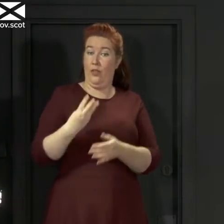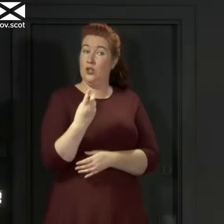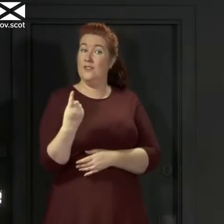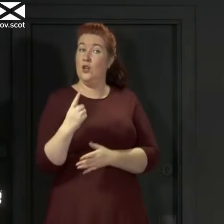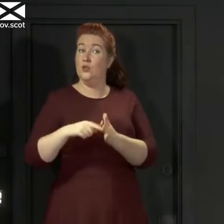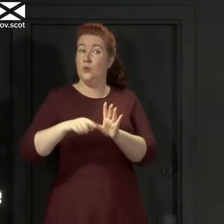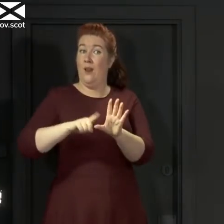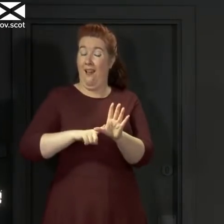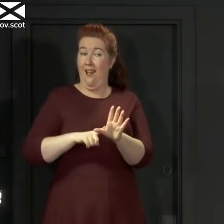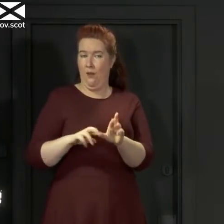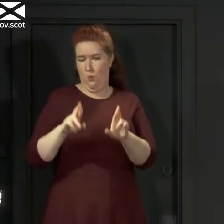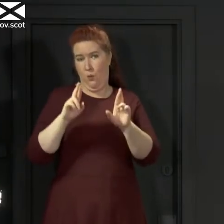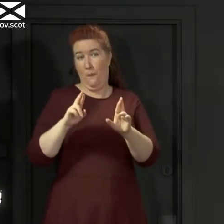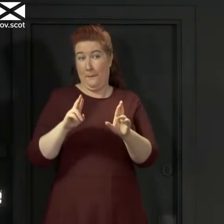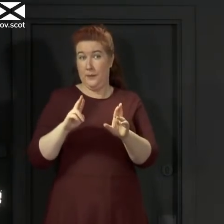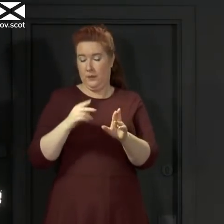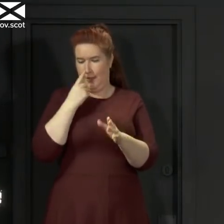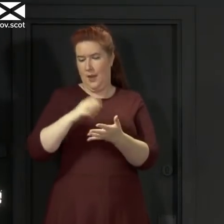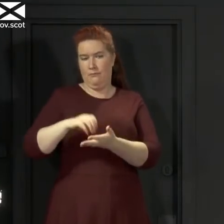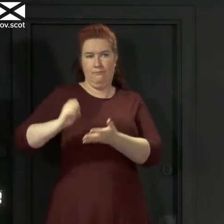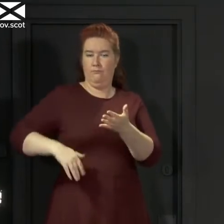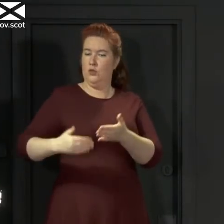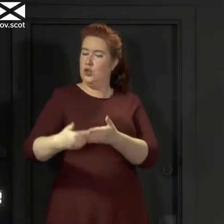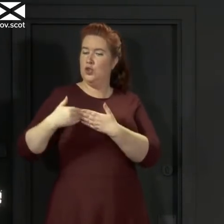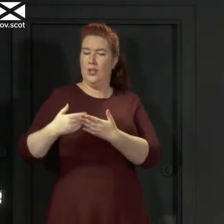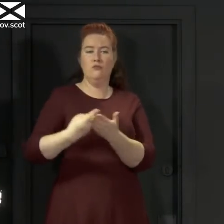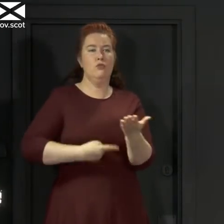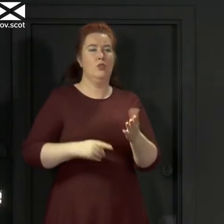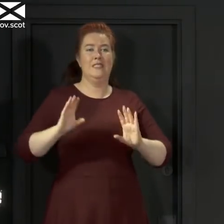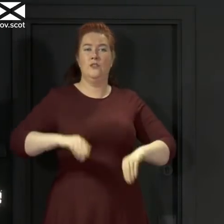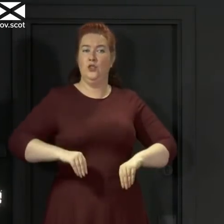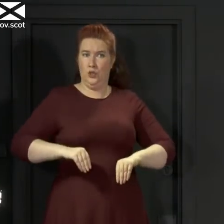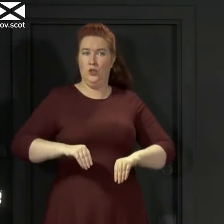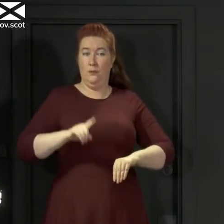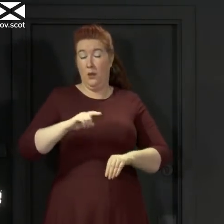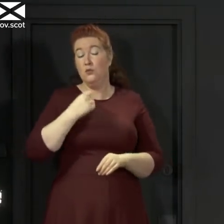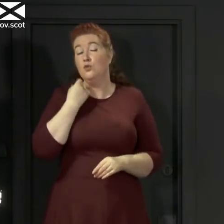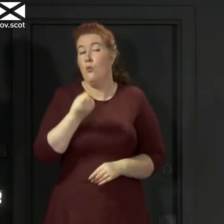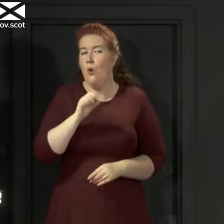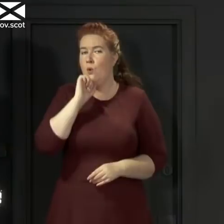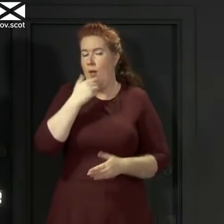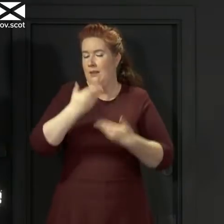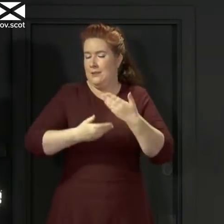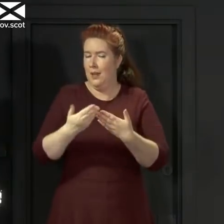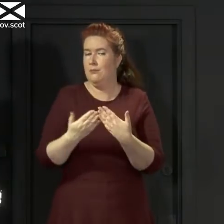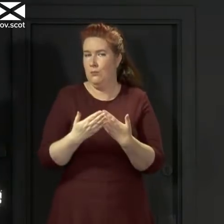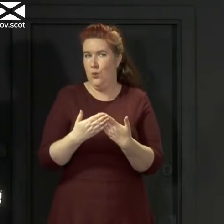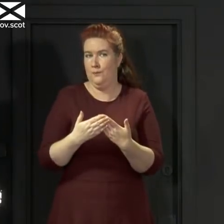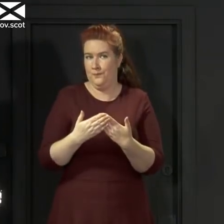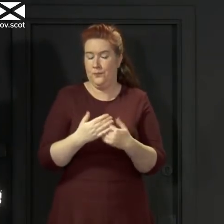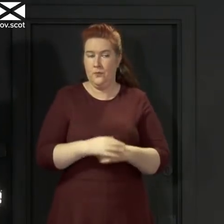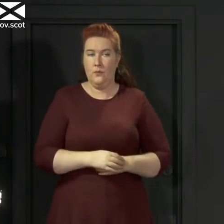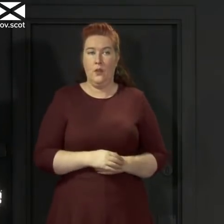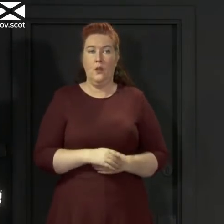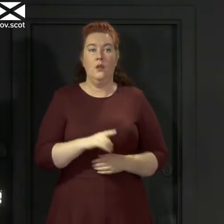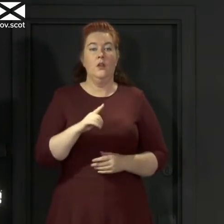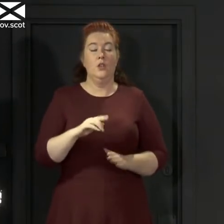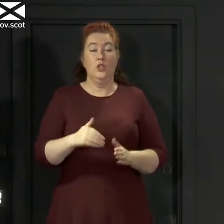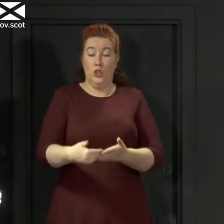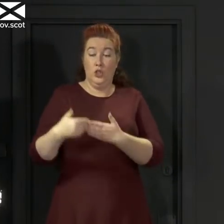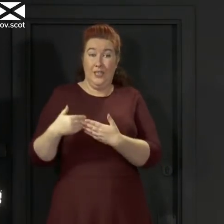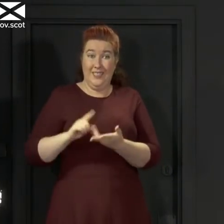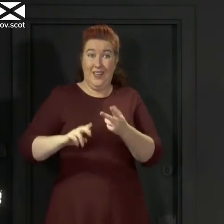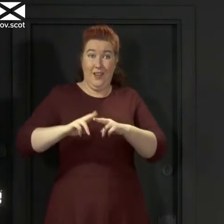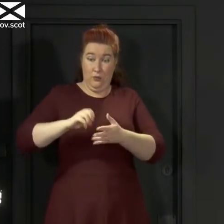about changes for shielding people tomorrow. So these two aims, allowing people who've been shielding to live more normally and enabling